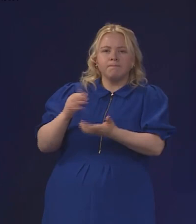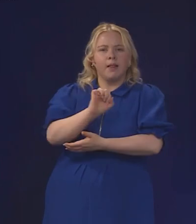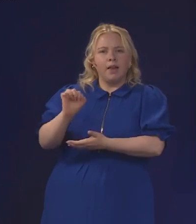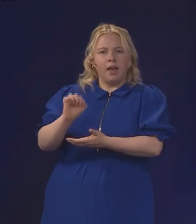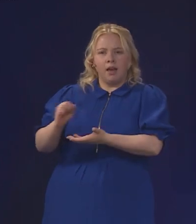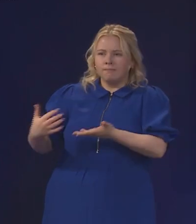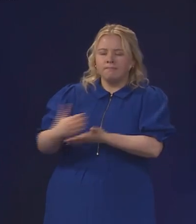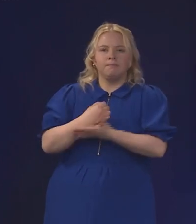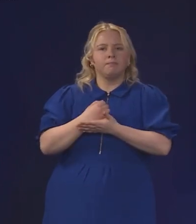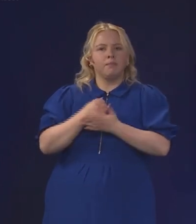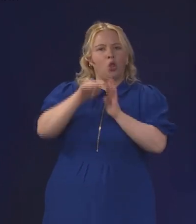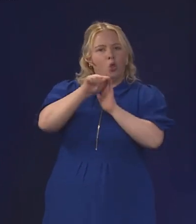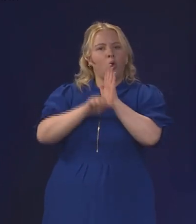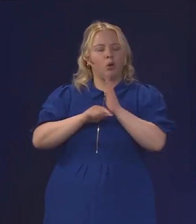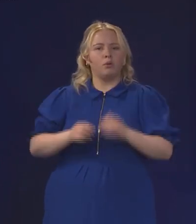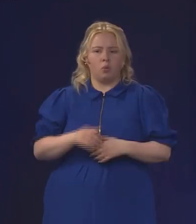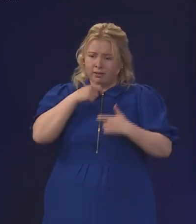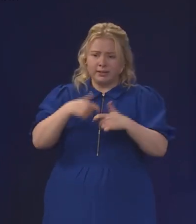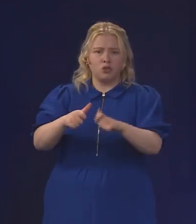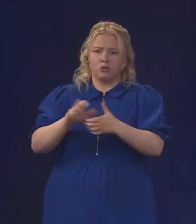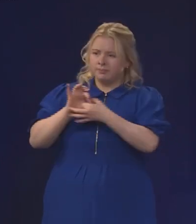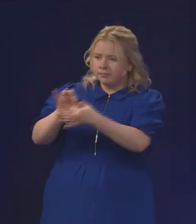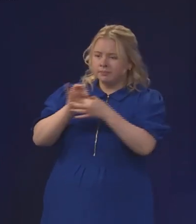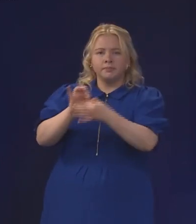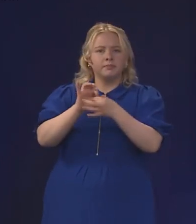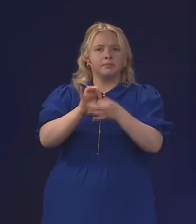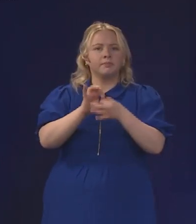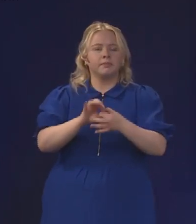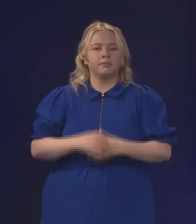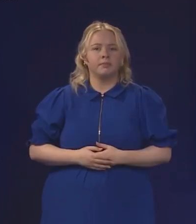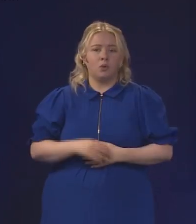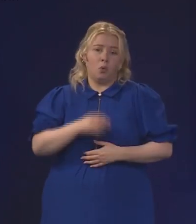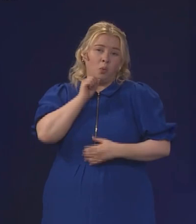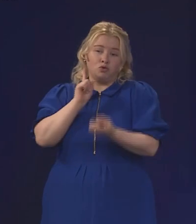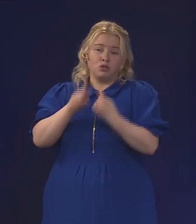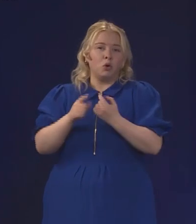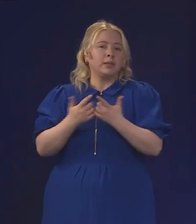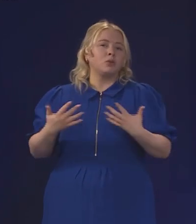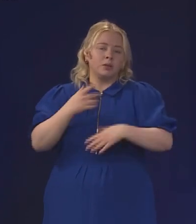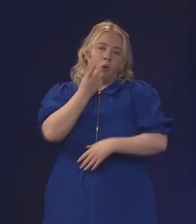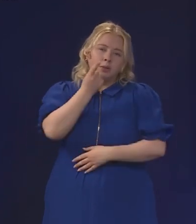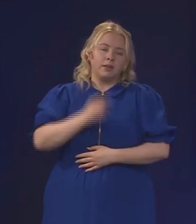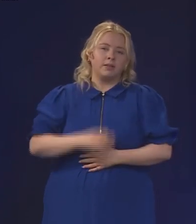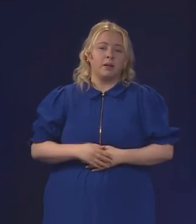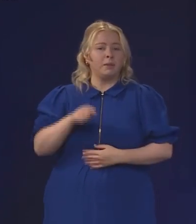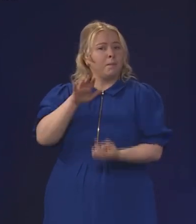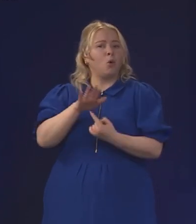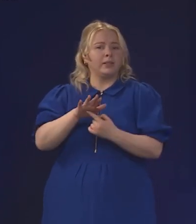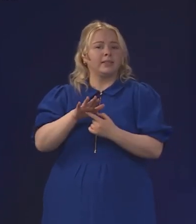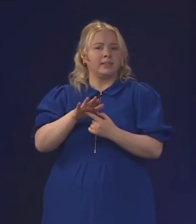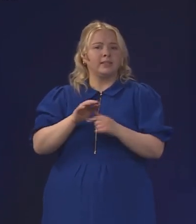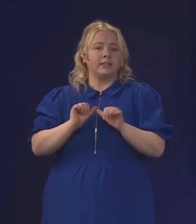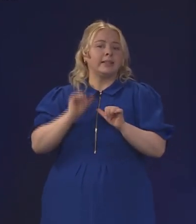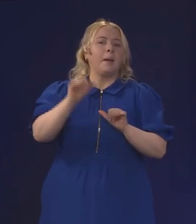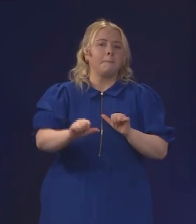industry have put forward and we'll continue to have that liaison and engagement and respond as far as possible but this is an important step forward in